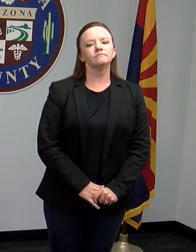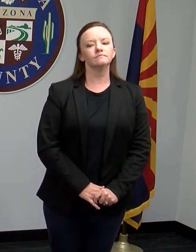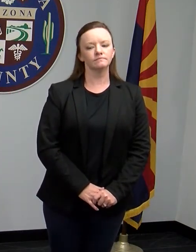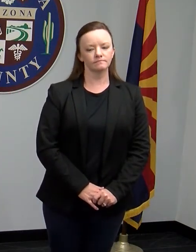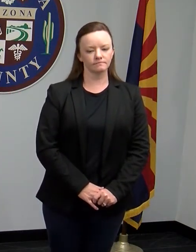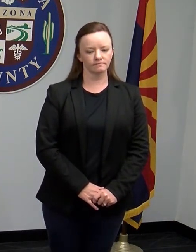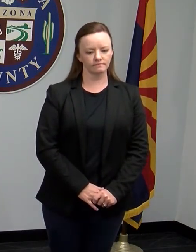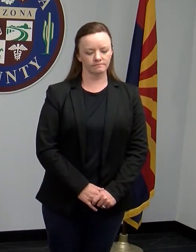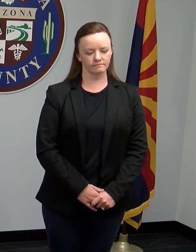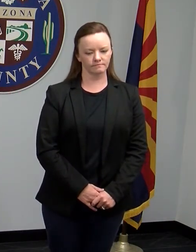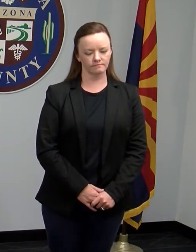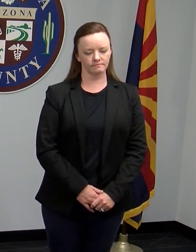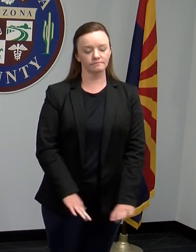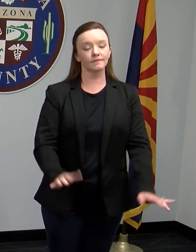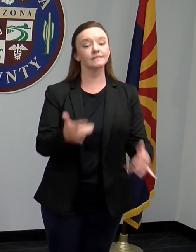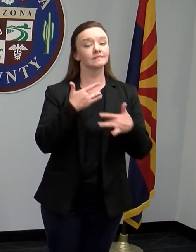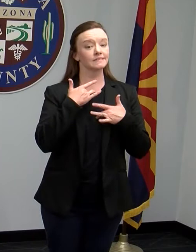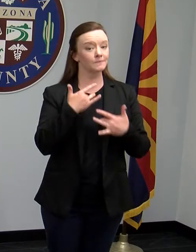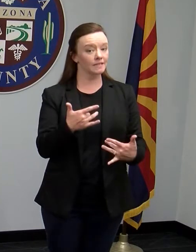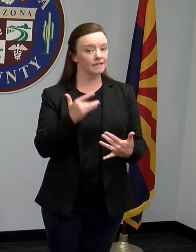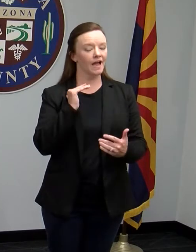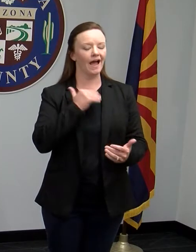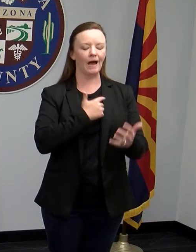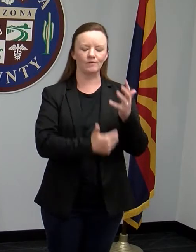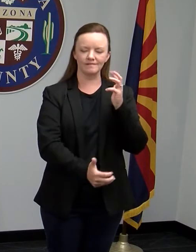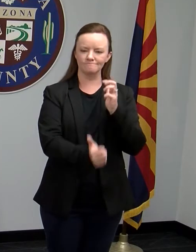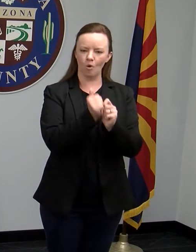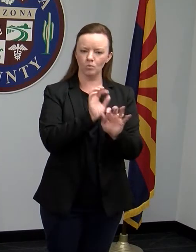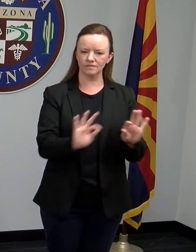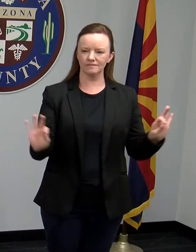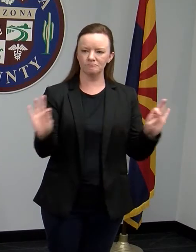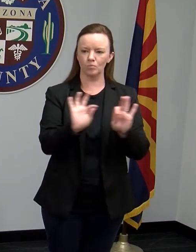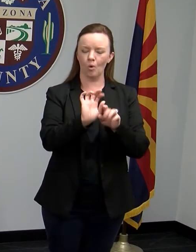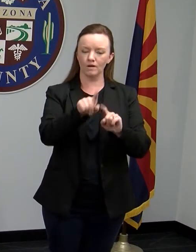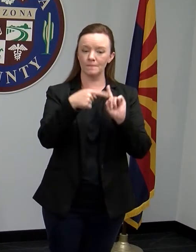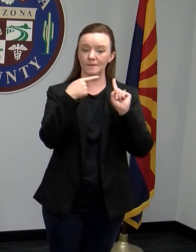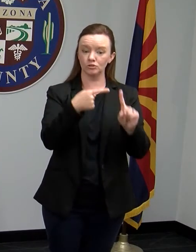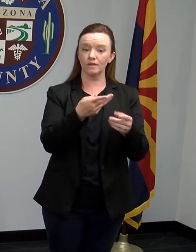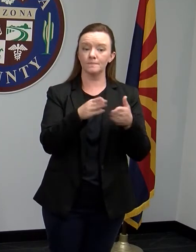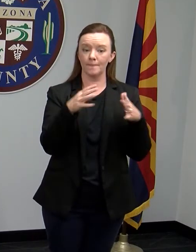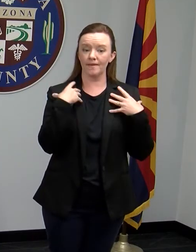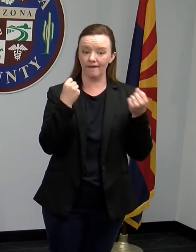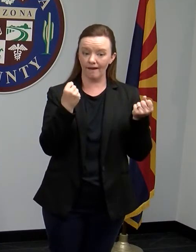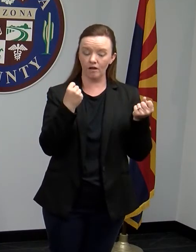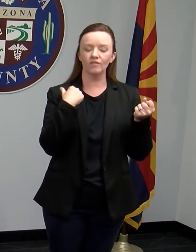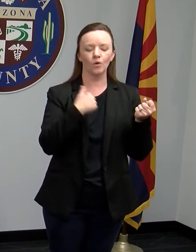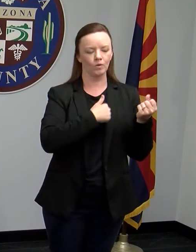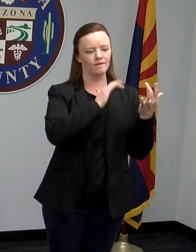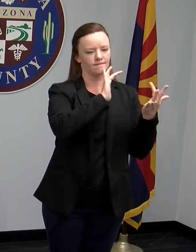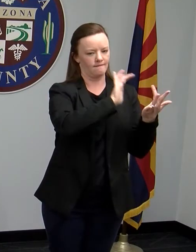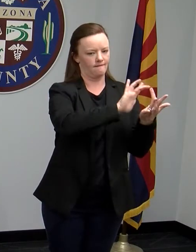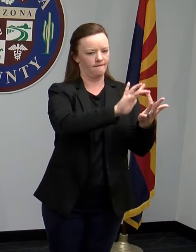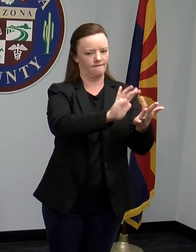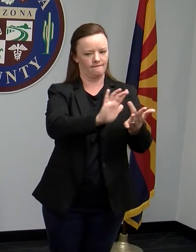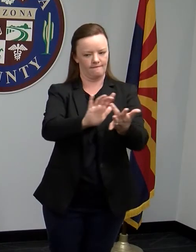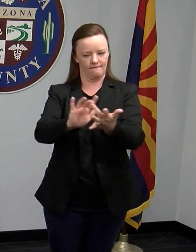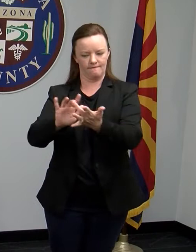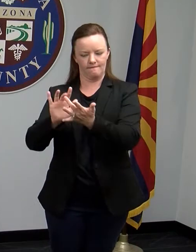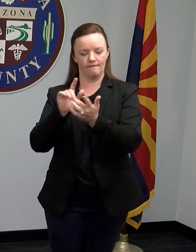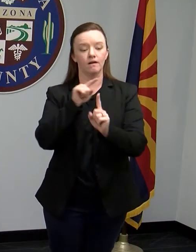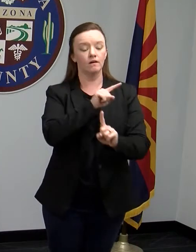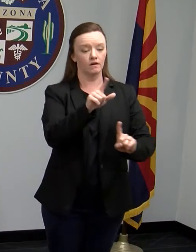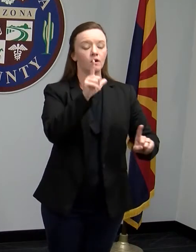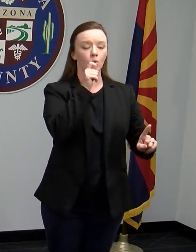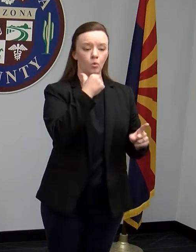so generally speaking our most important mission in public health is to contact the cases once they have become